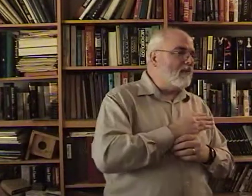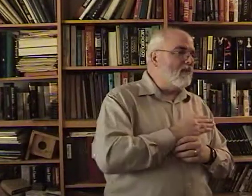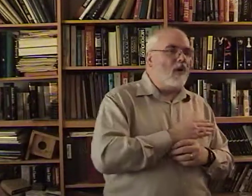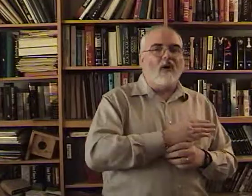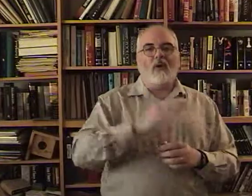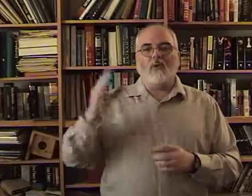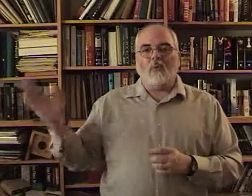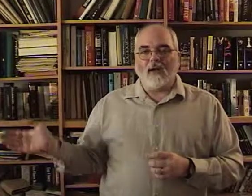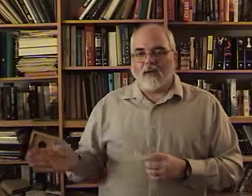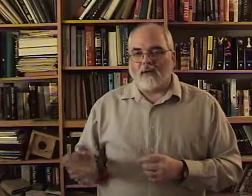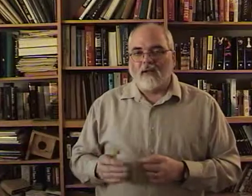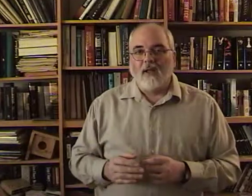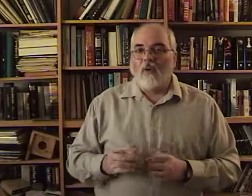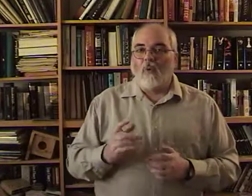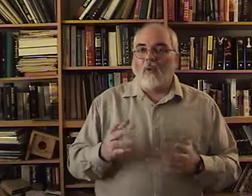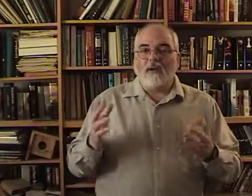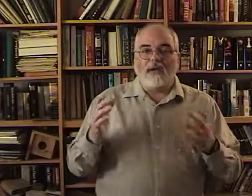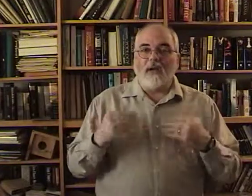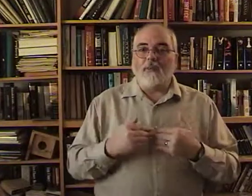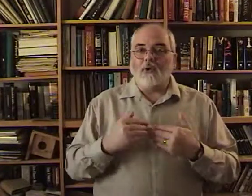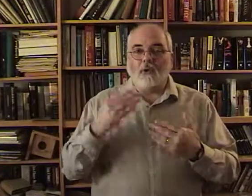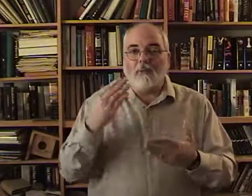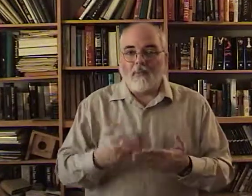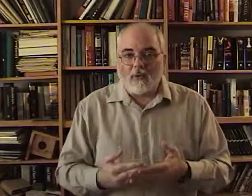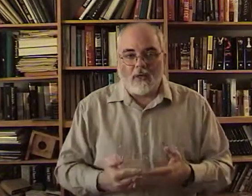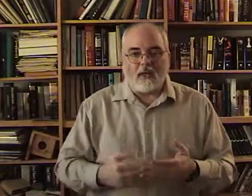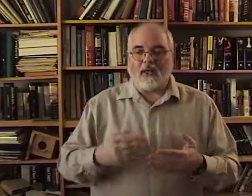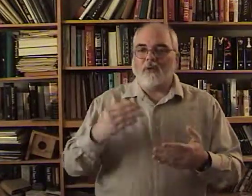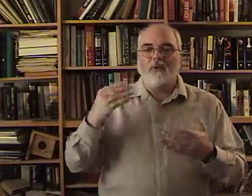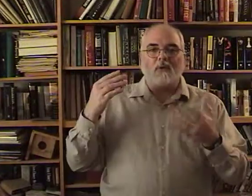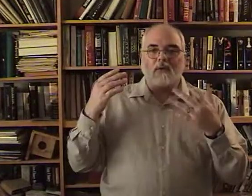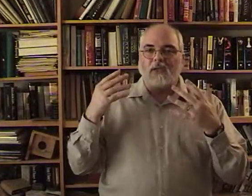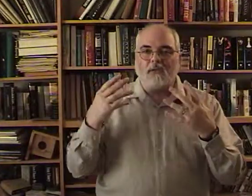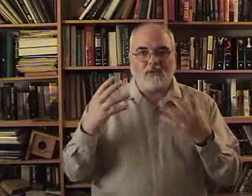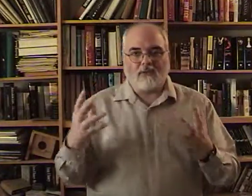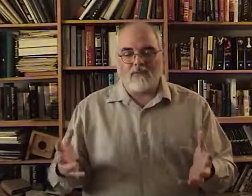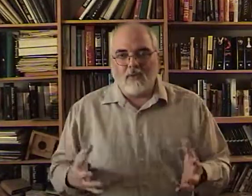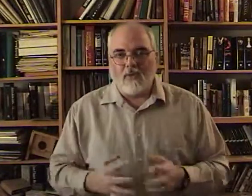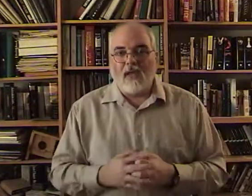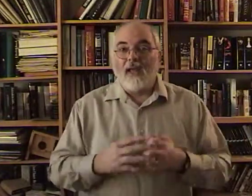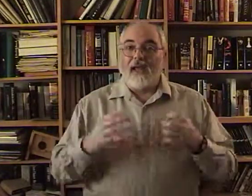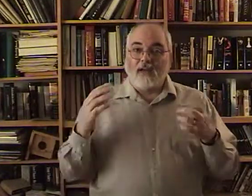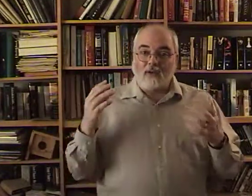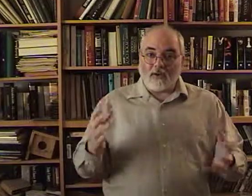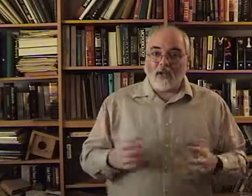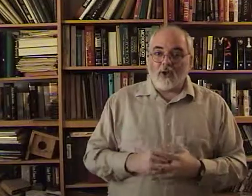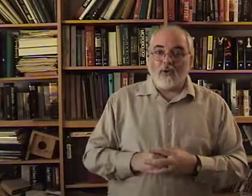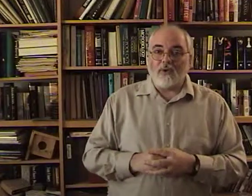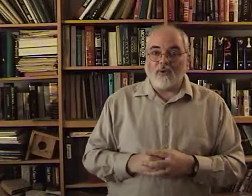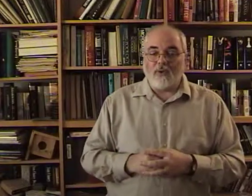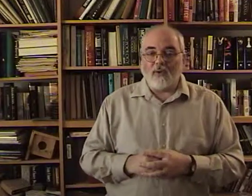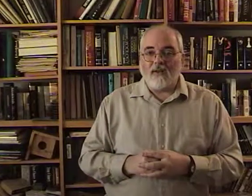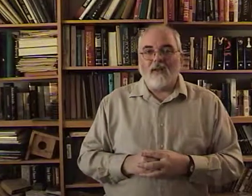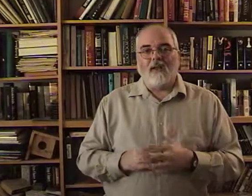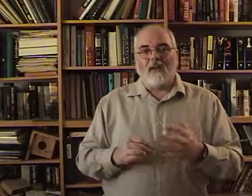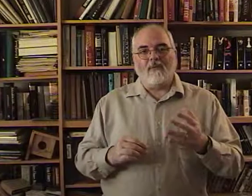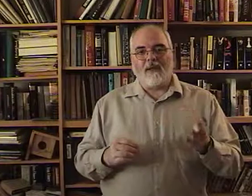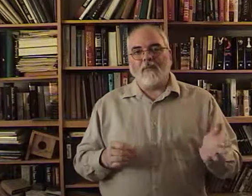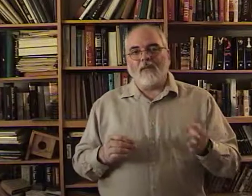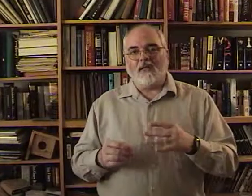you all the way down. One. It'll help you remember it. Two. It'll make you look smooth. And look like you know what you're doing. And by the time you get